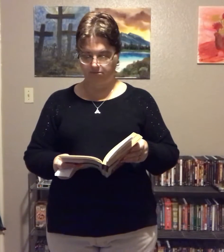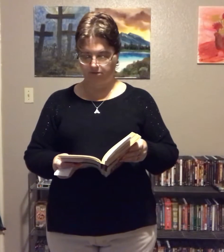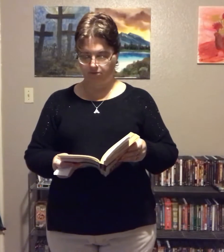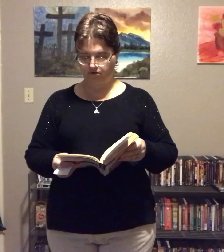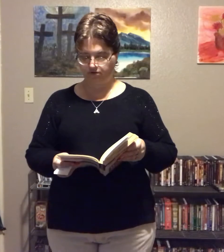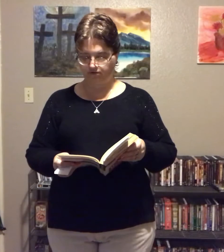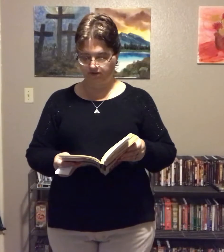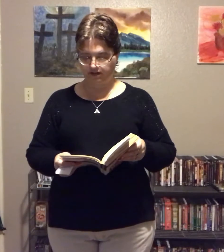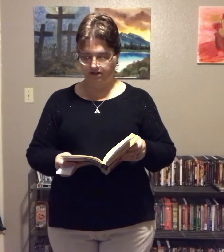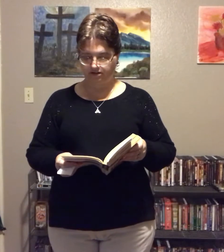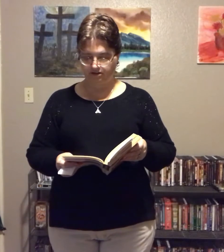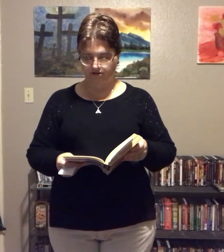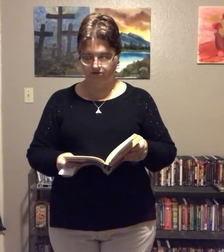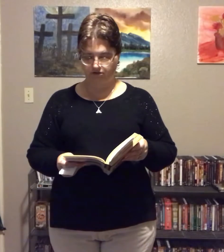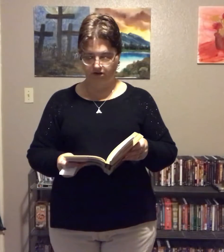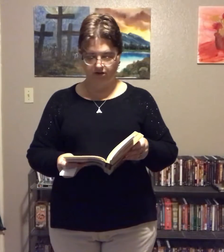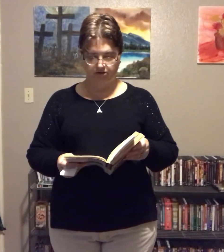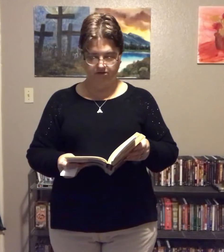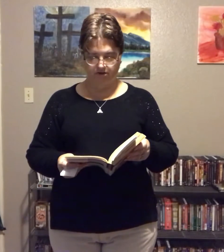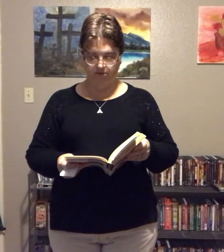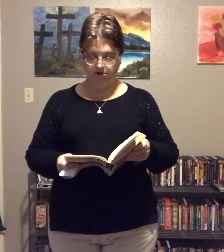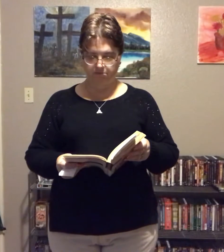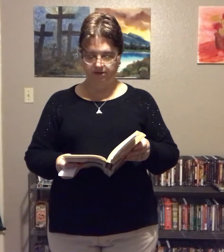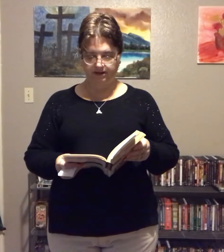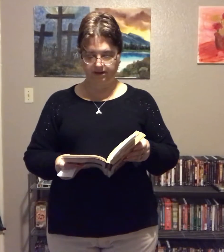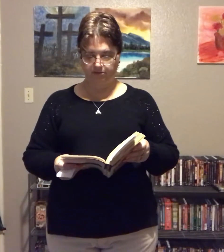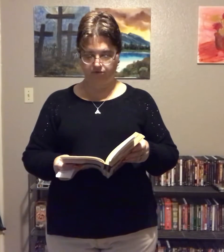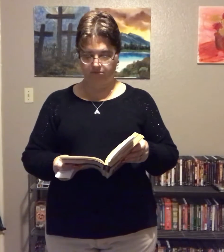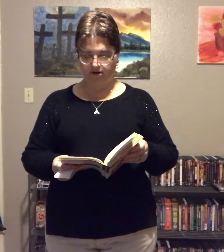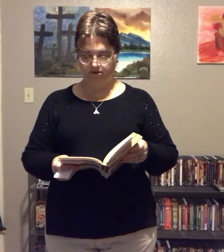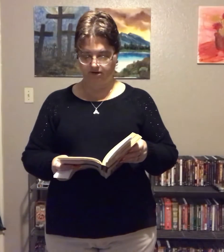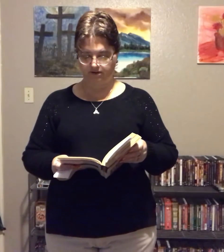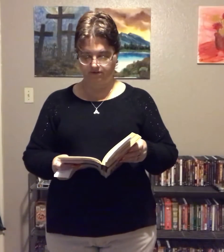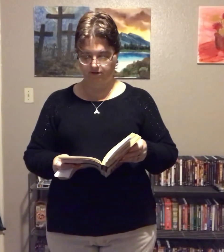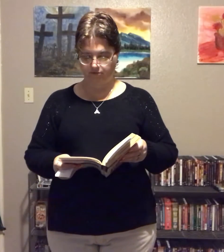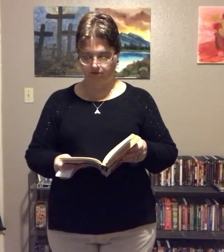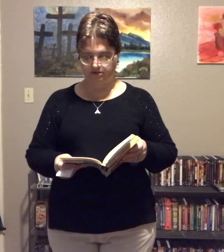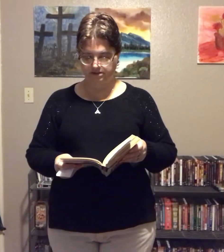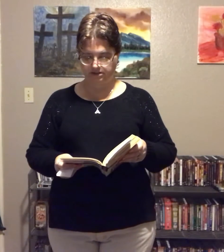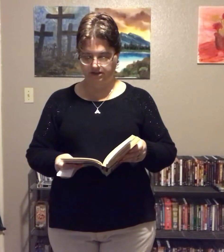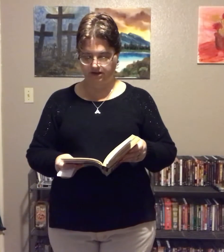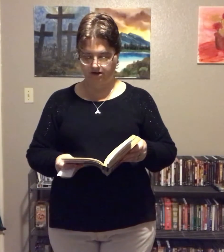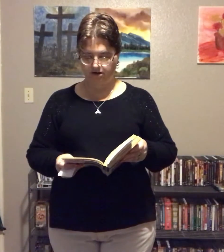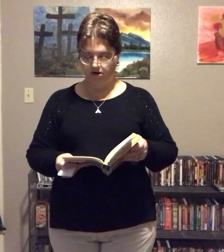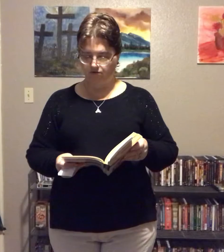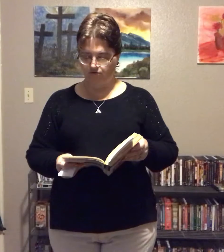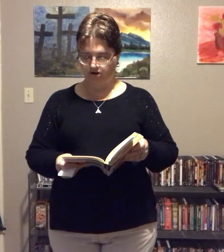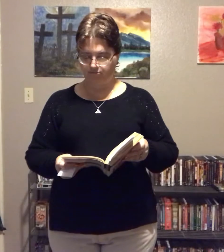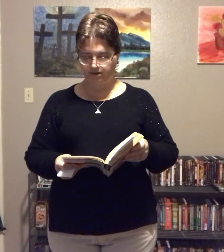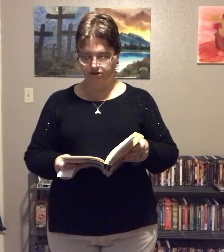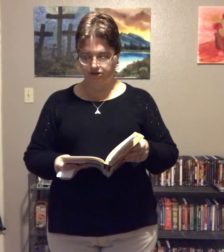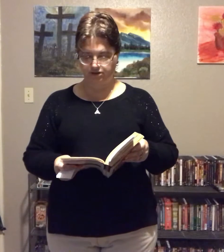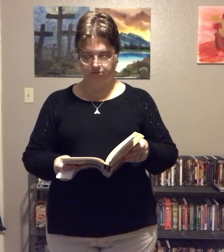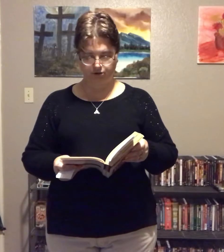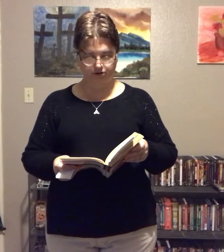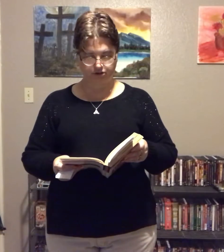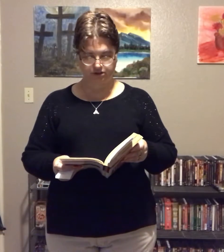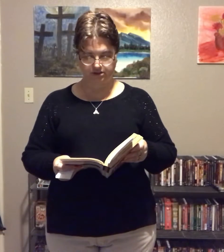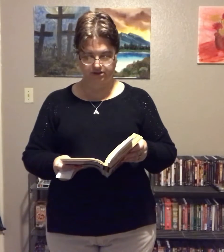me mercifully in the desert. So I am completely prepared to live in the promised land, free of binges, perches,